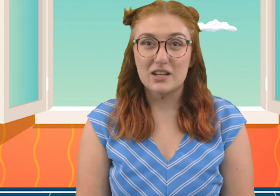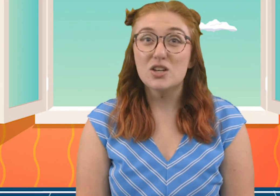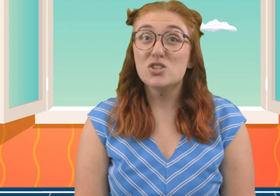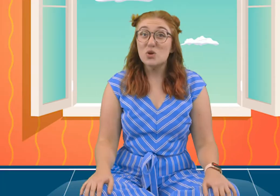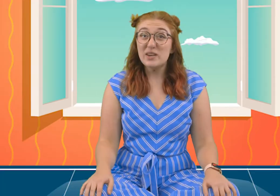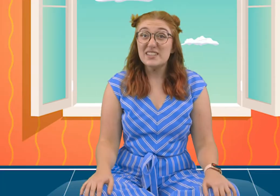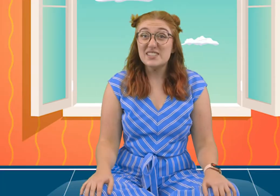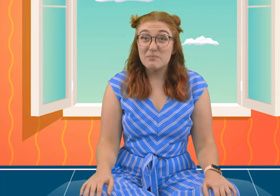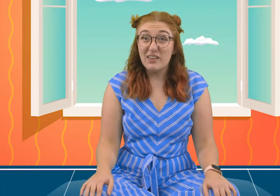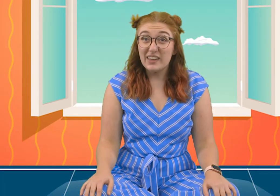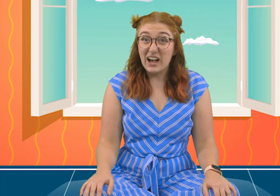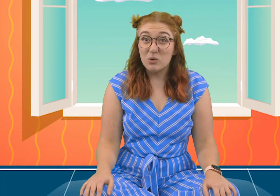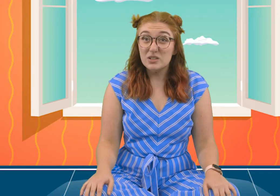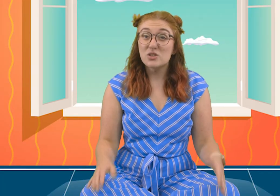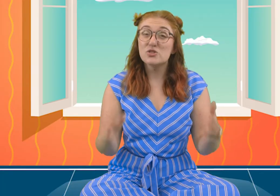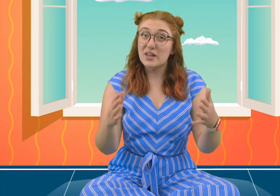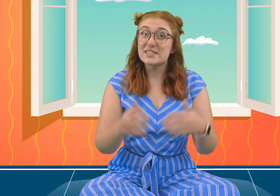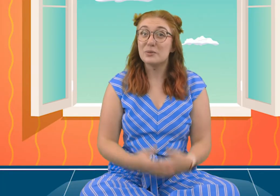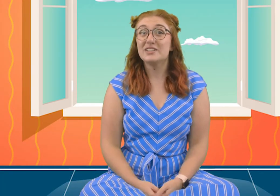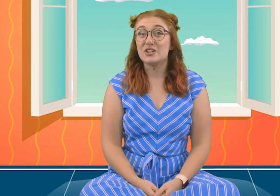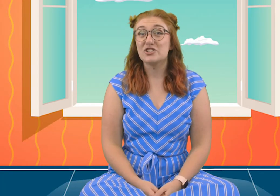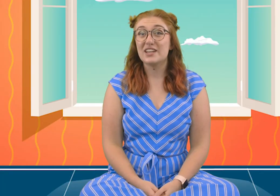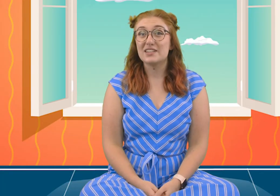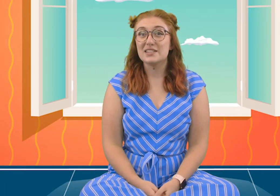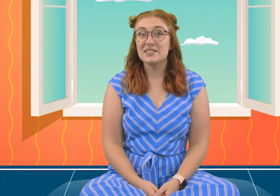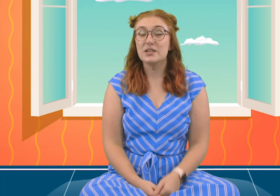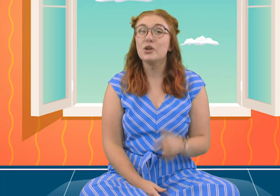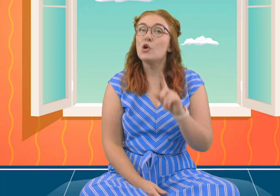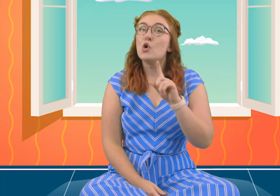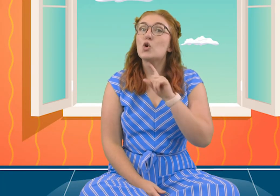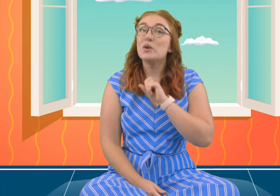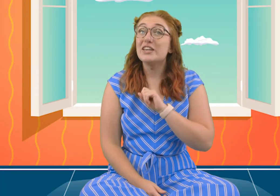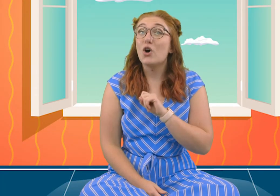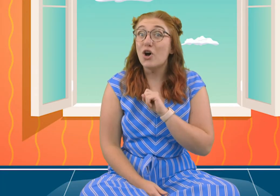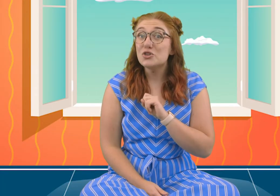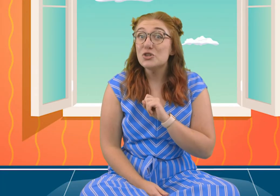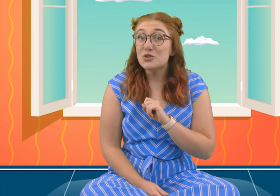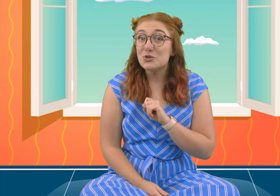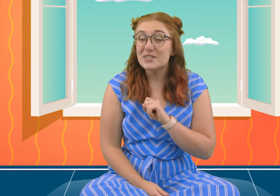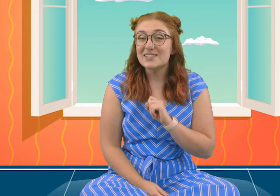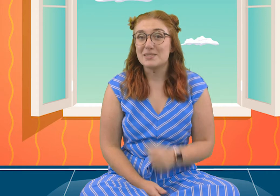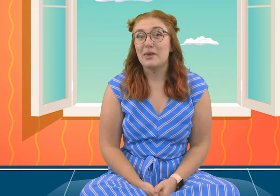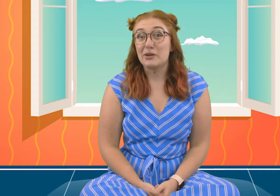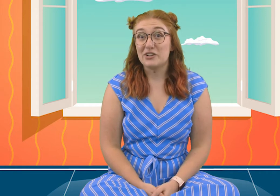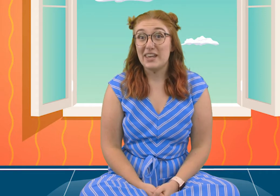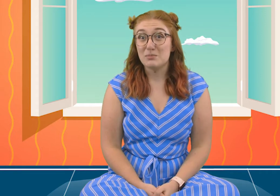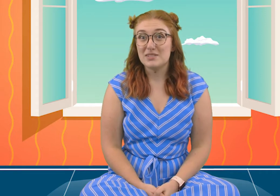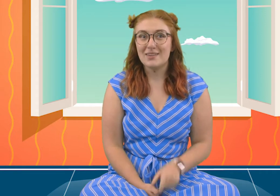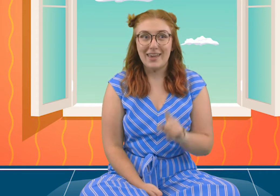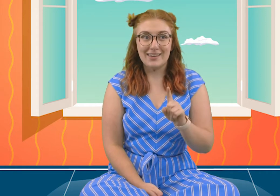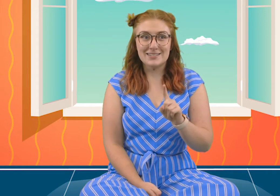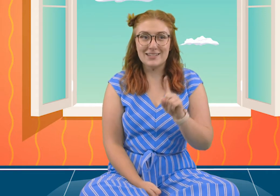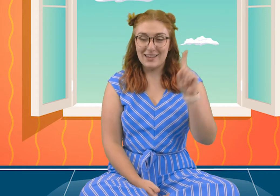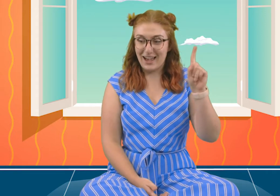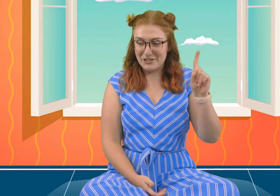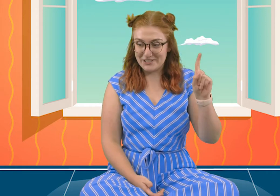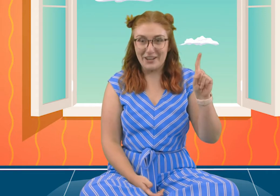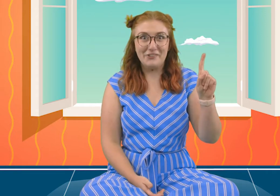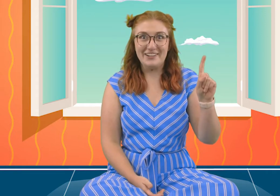so we can spell it out so that someone can understand us. We can also use it to spell out our names. And I just got a great